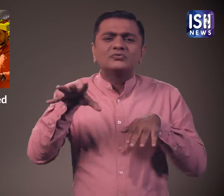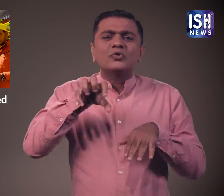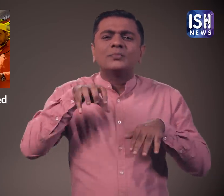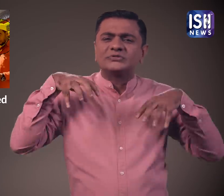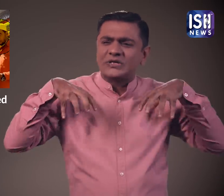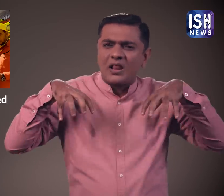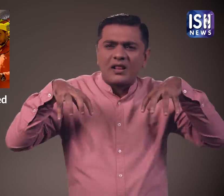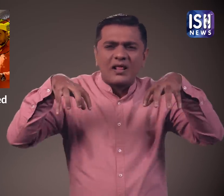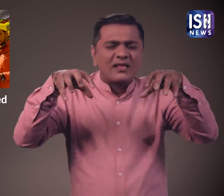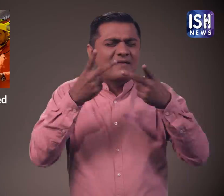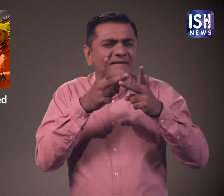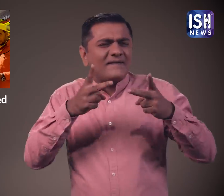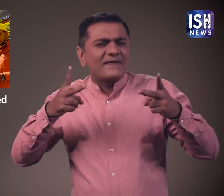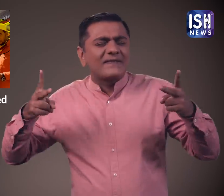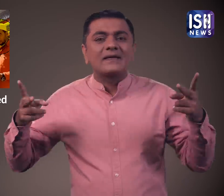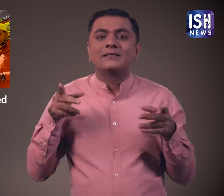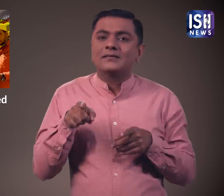alleyways and vlogged all the different stalls.